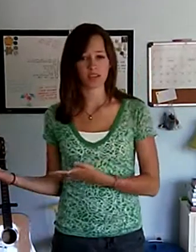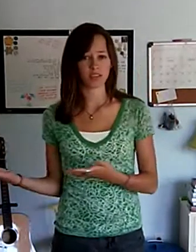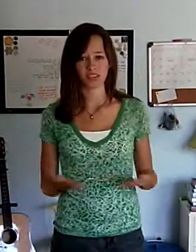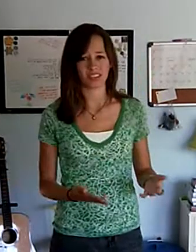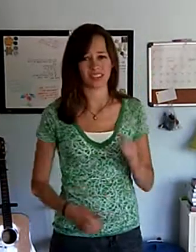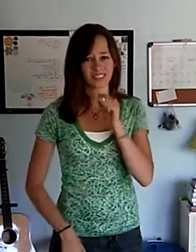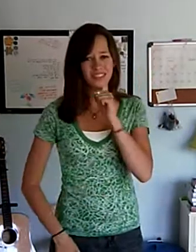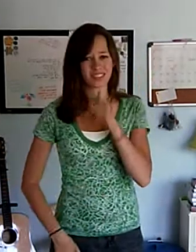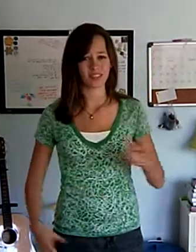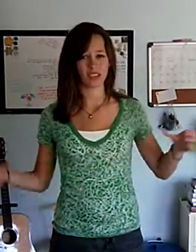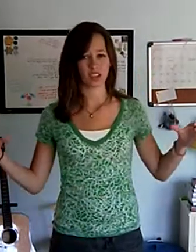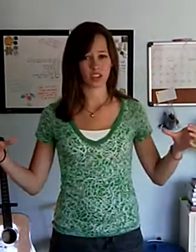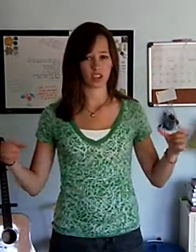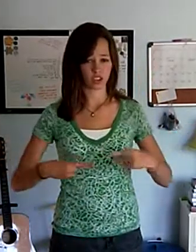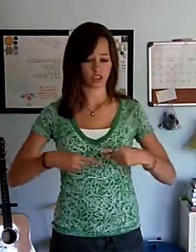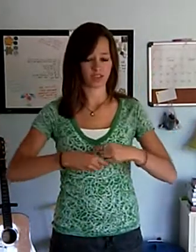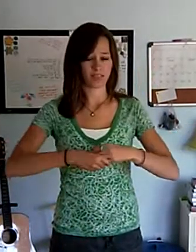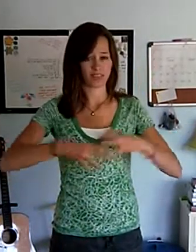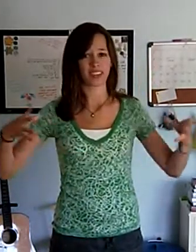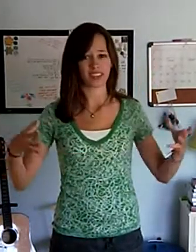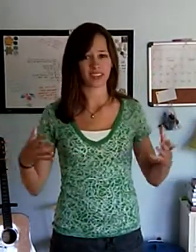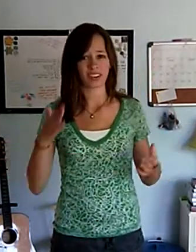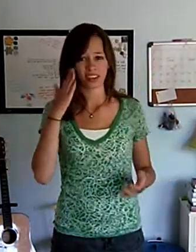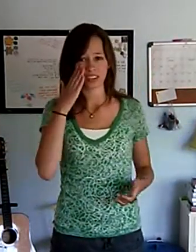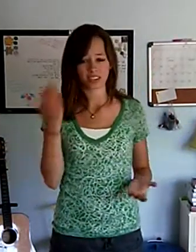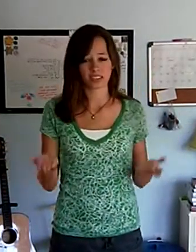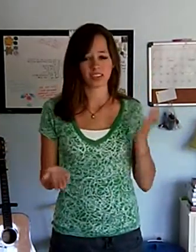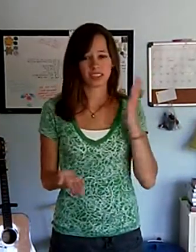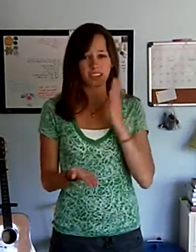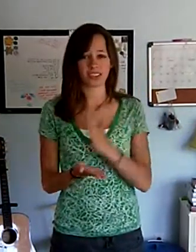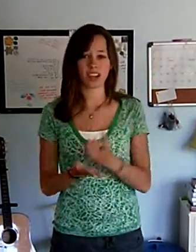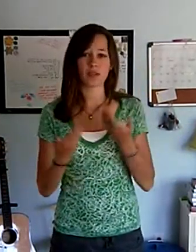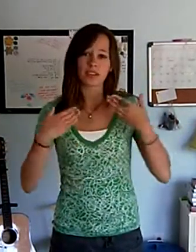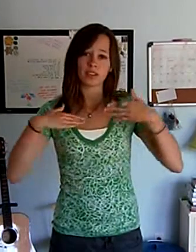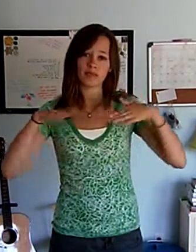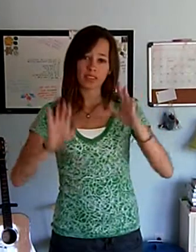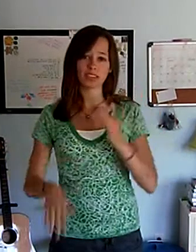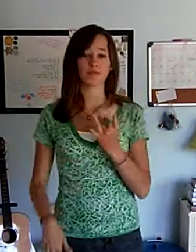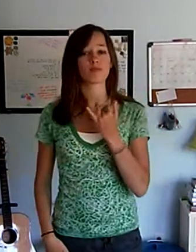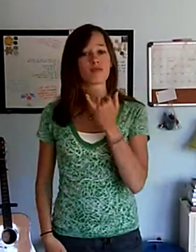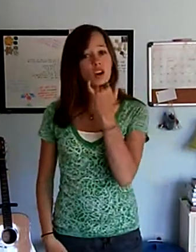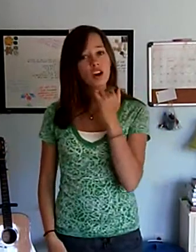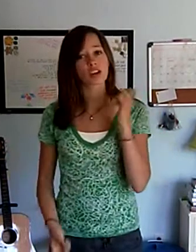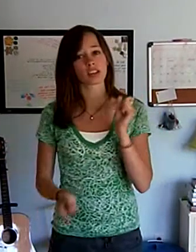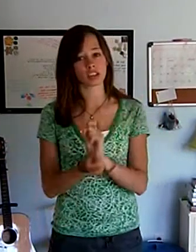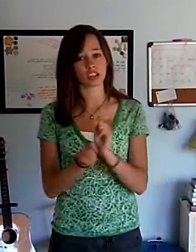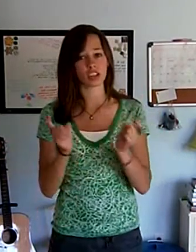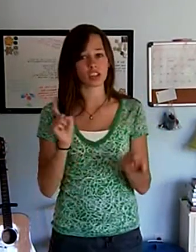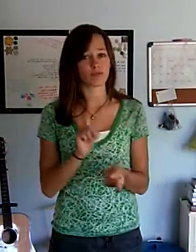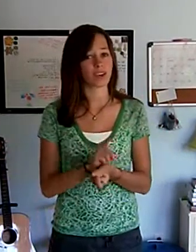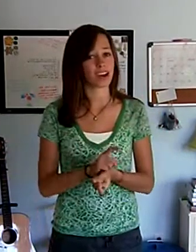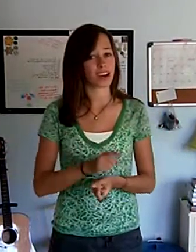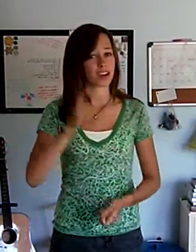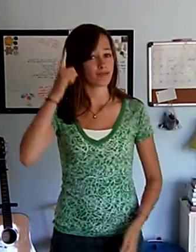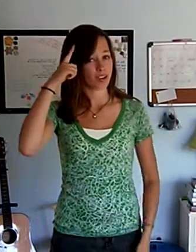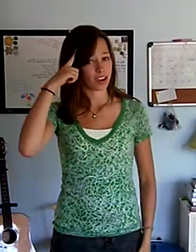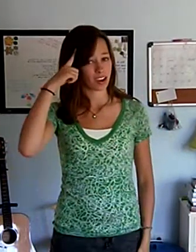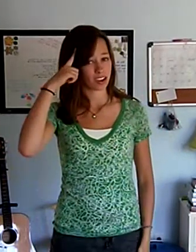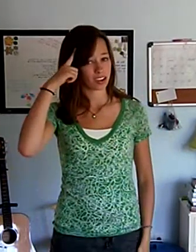Didn't deliver It hurt enough to think that I could stop And then that I'm wrong And then change my mind